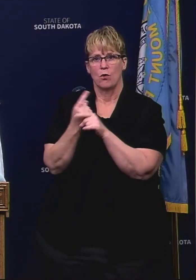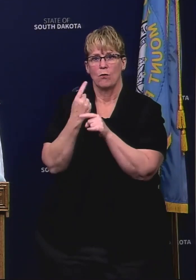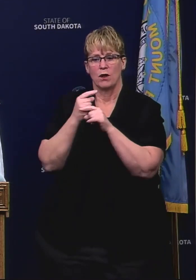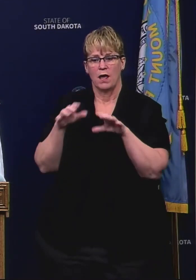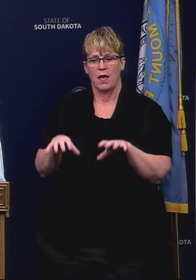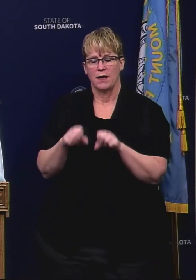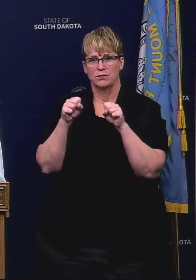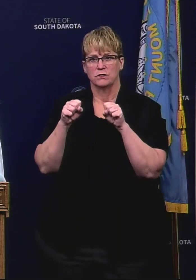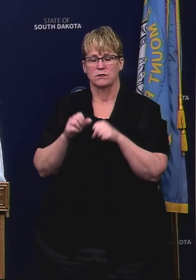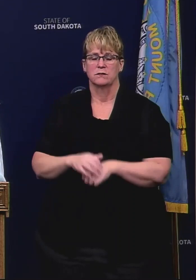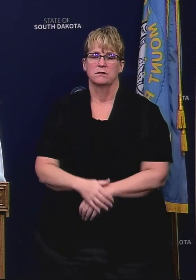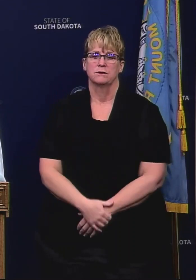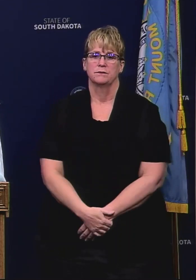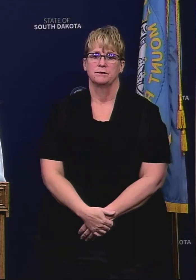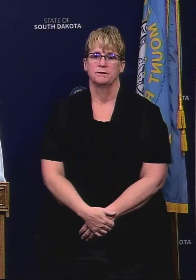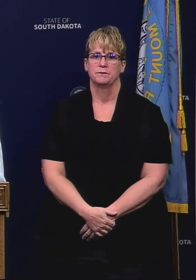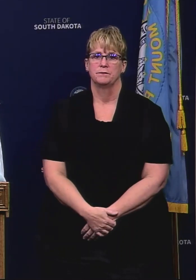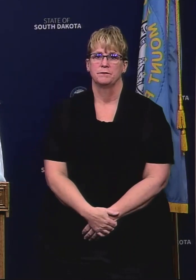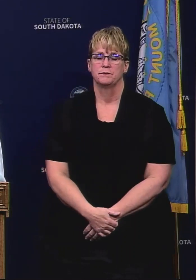taken.